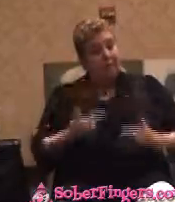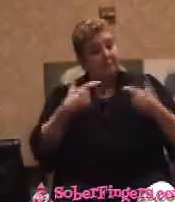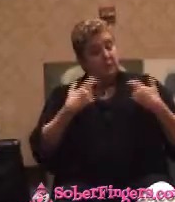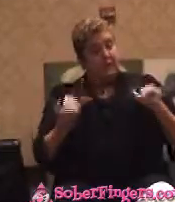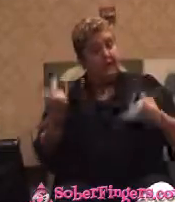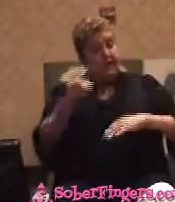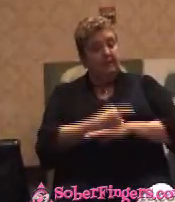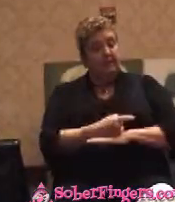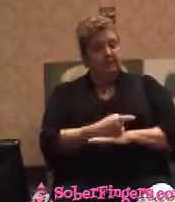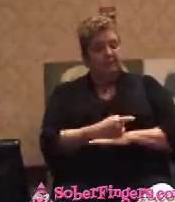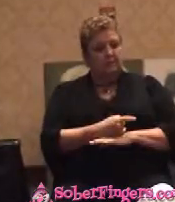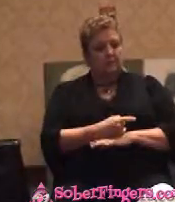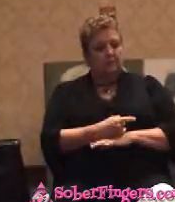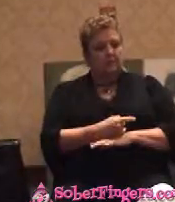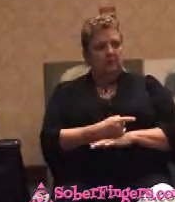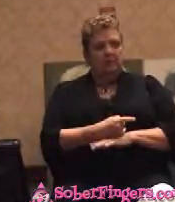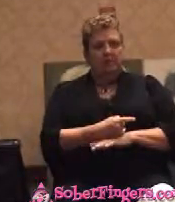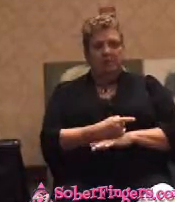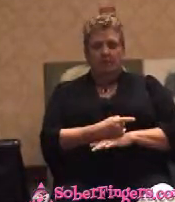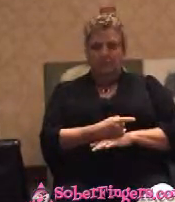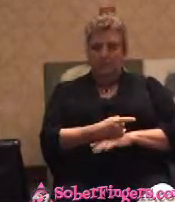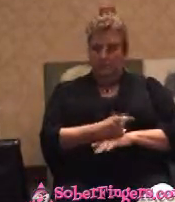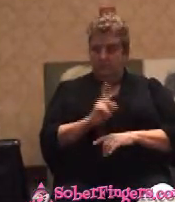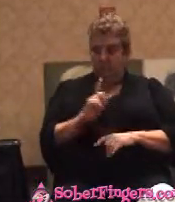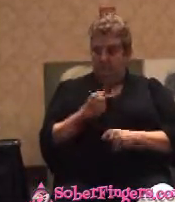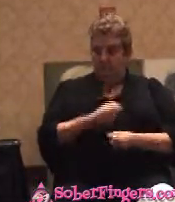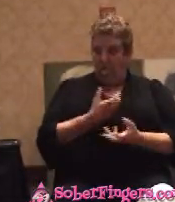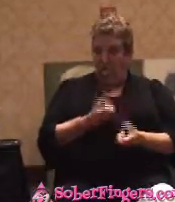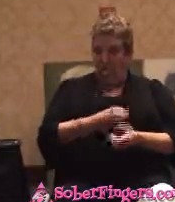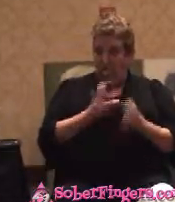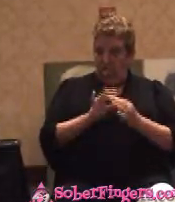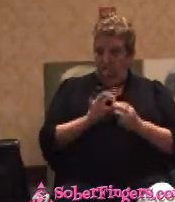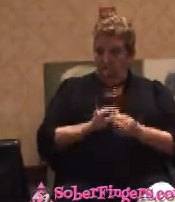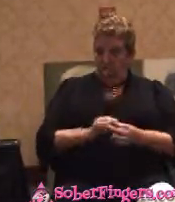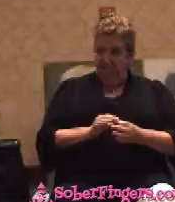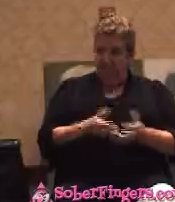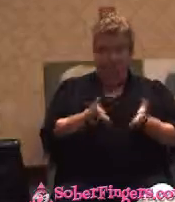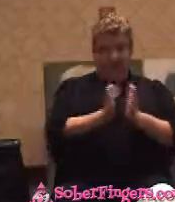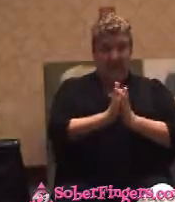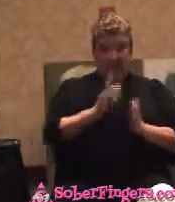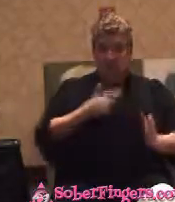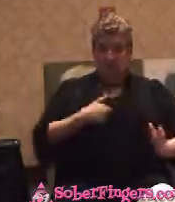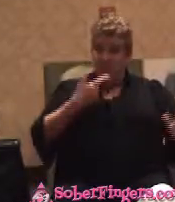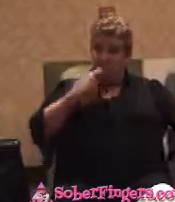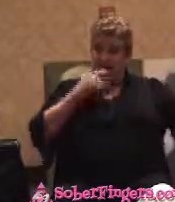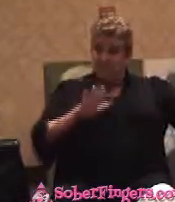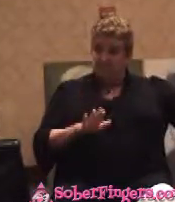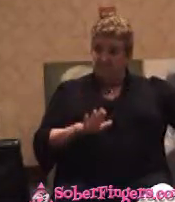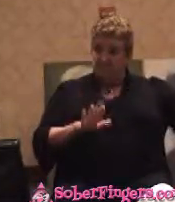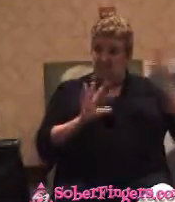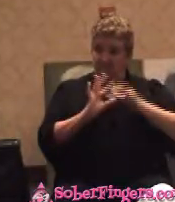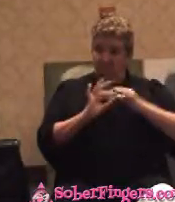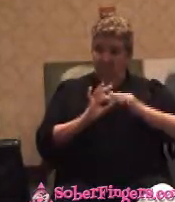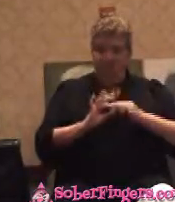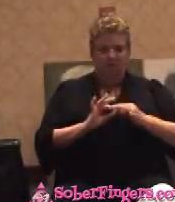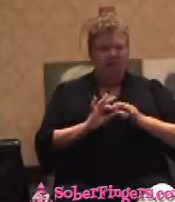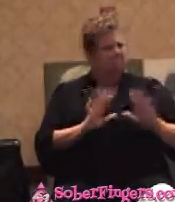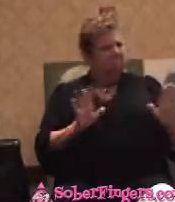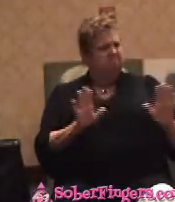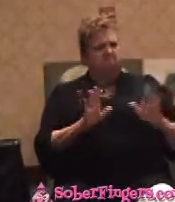And I thought, this is testimonial time. They're going to ask me to give testimony here. I'm not going to do The Methodists don't do that.